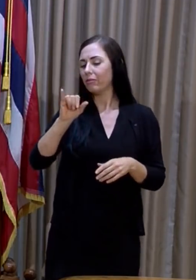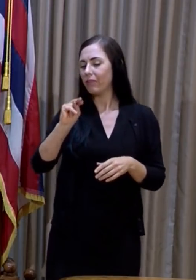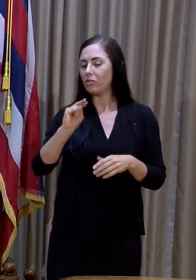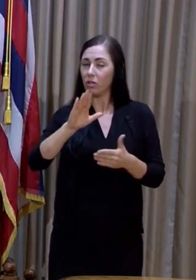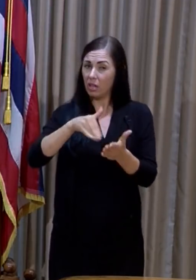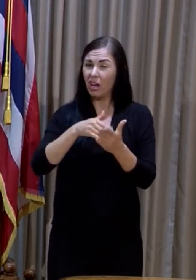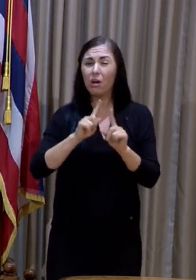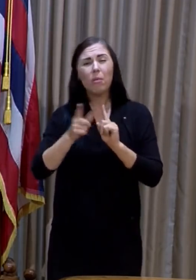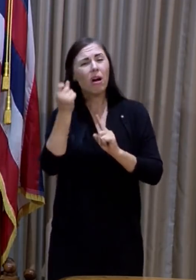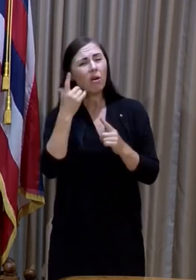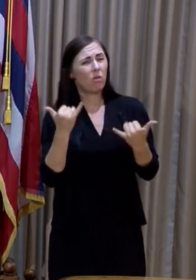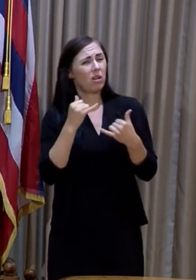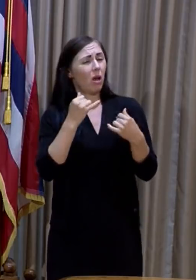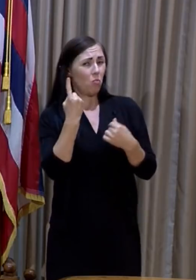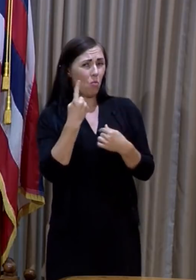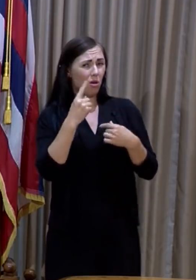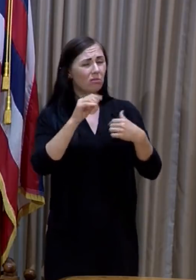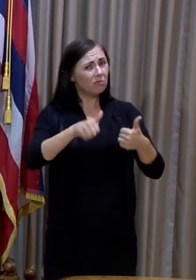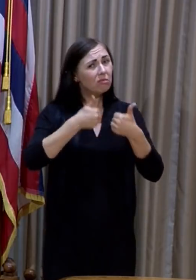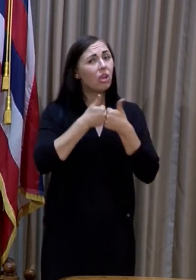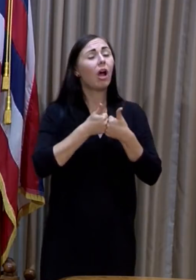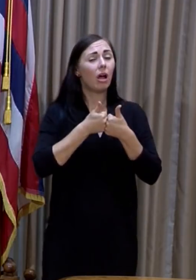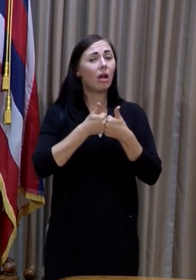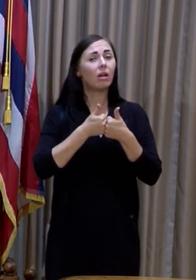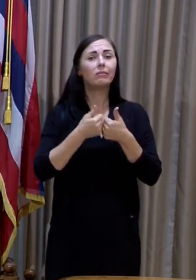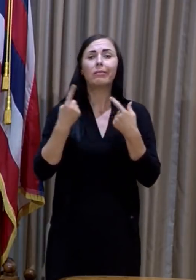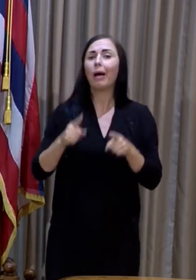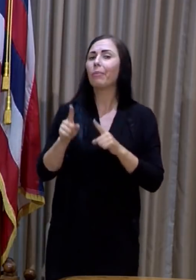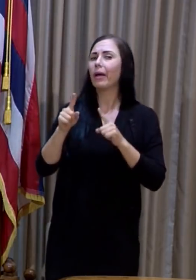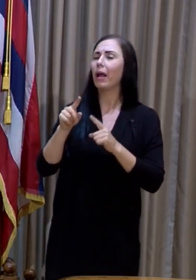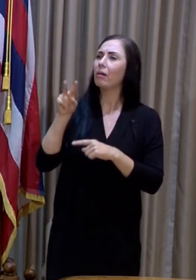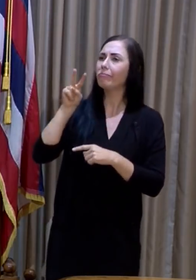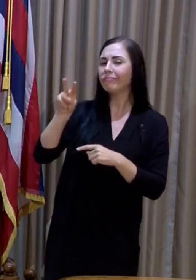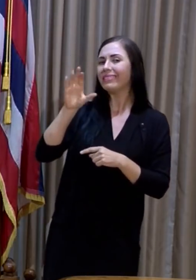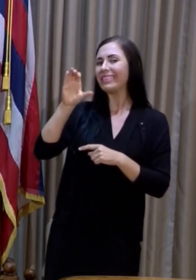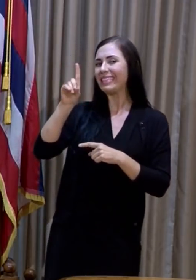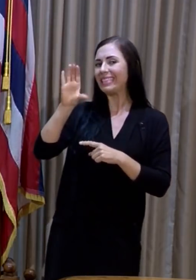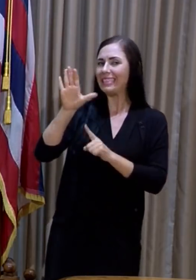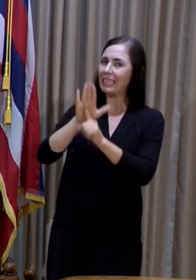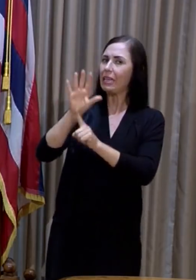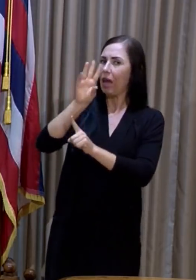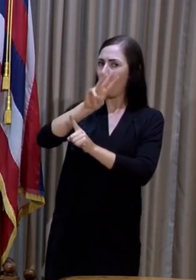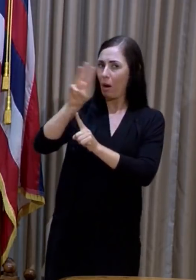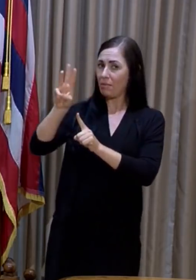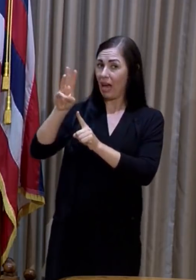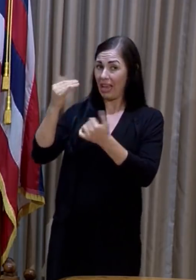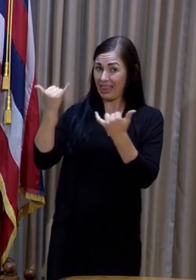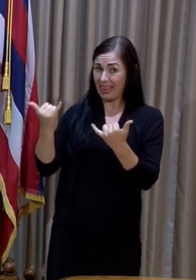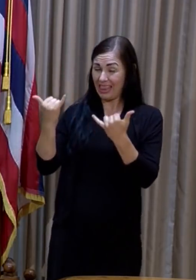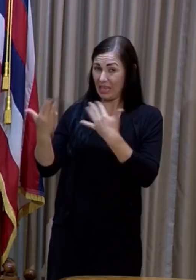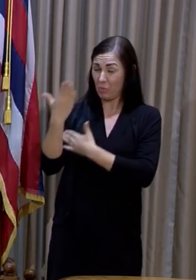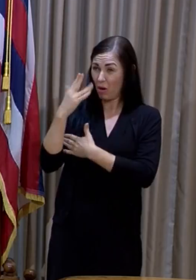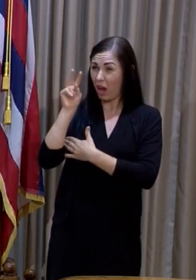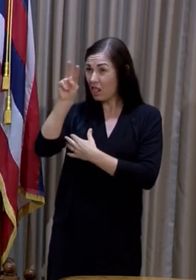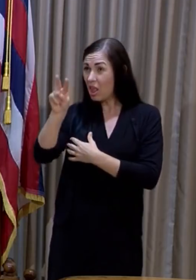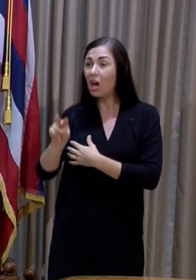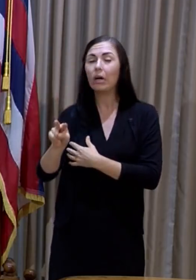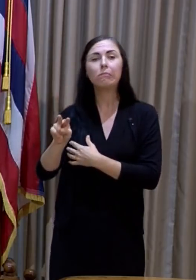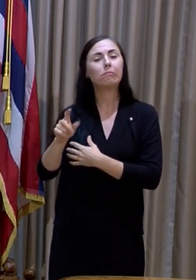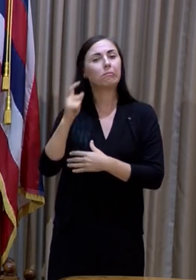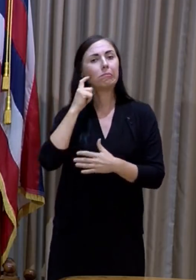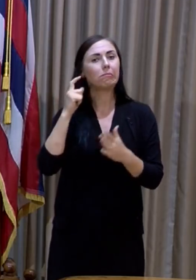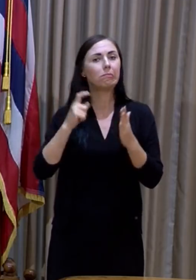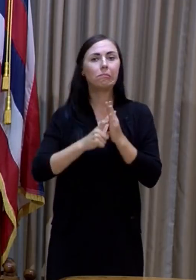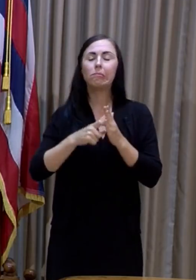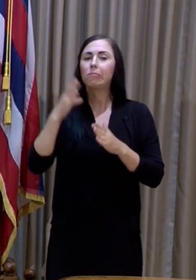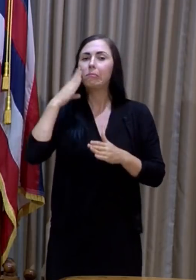will face at this point, when I checked the CDC site this morning, the entire country is lit up red